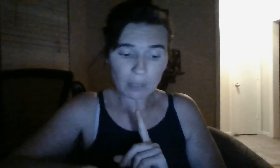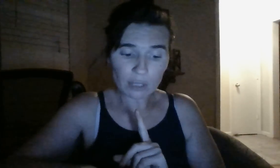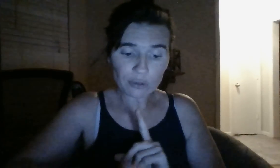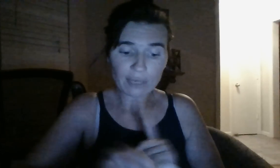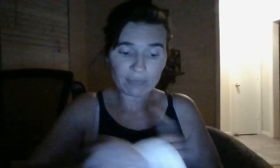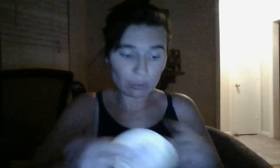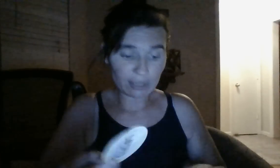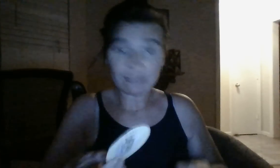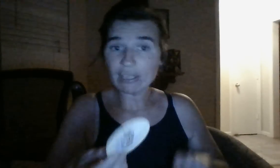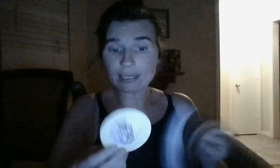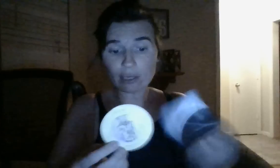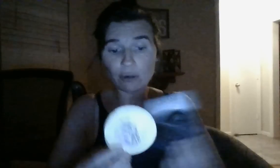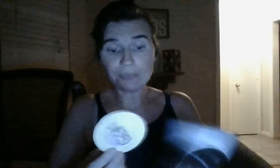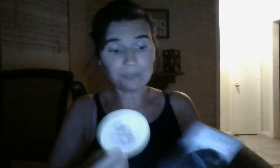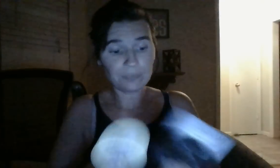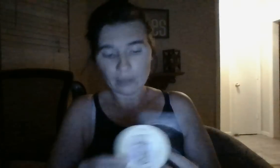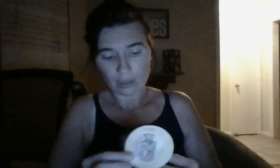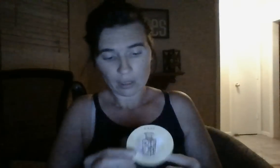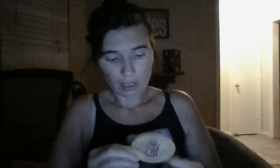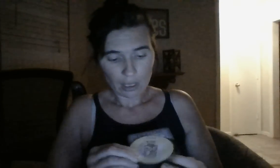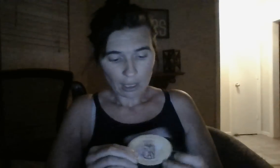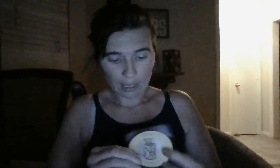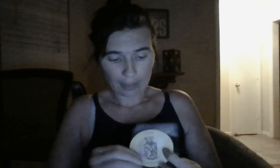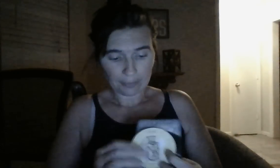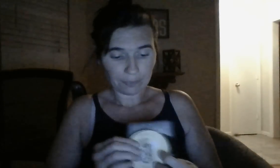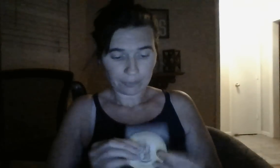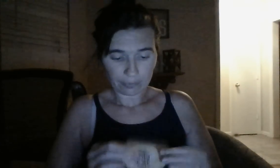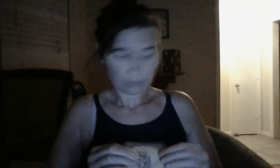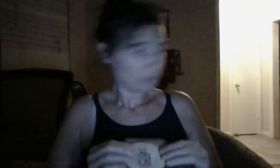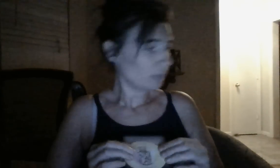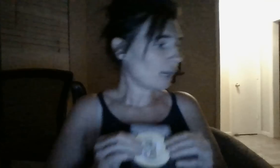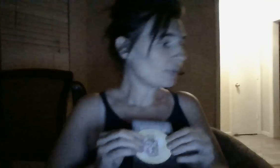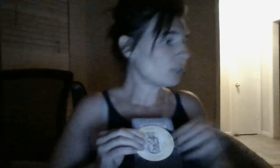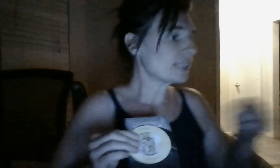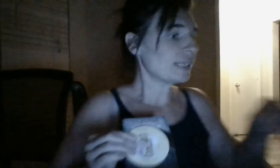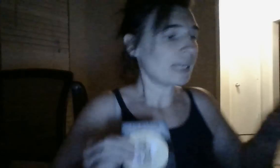to plug yourself in where your fits are. Um. How do you resonate?